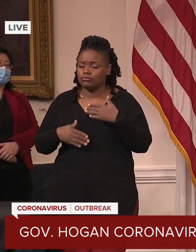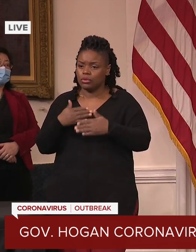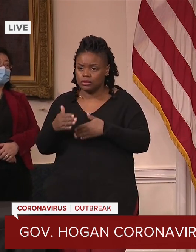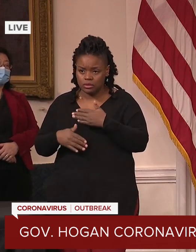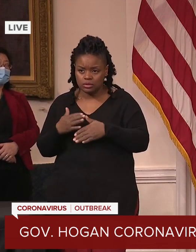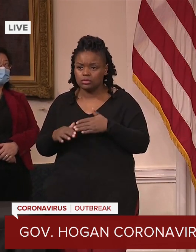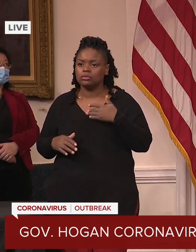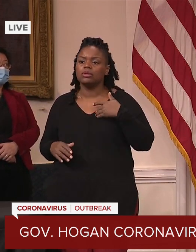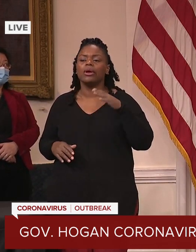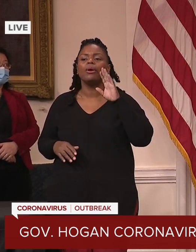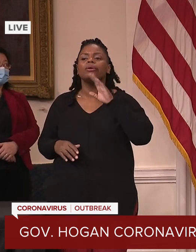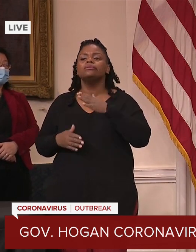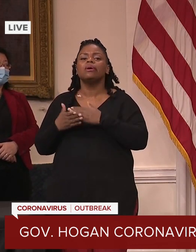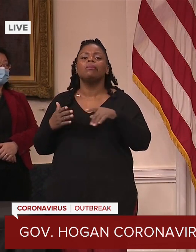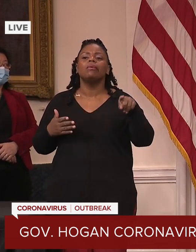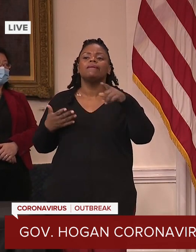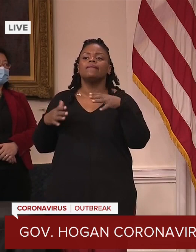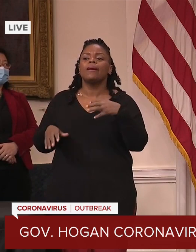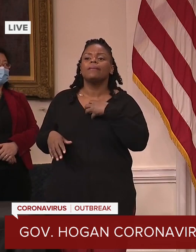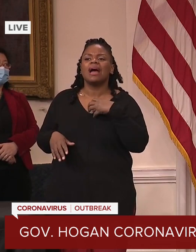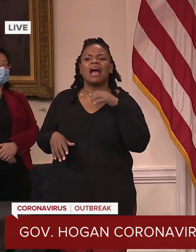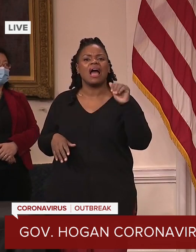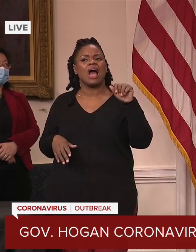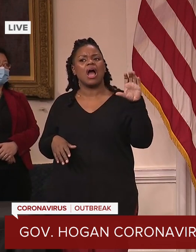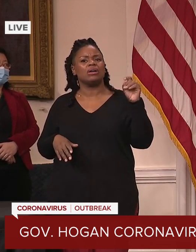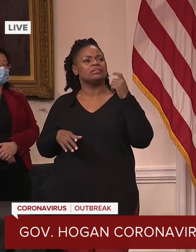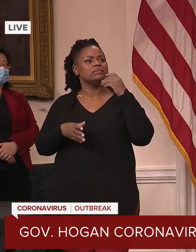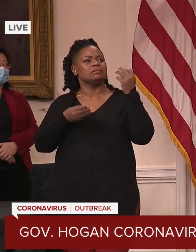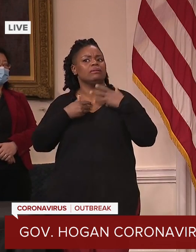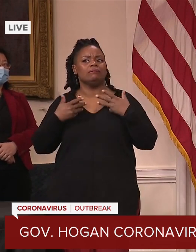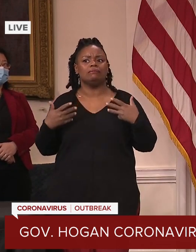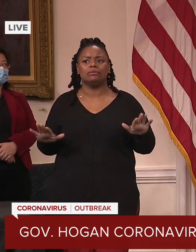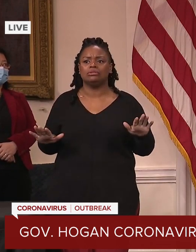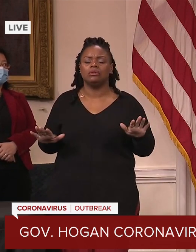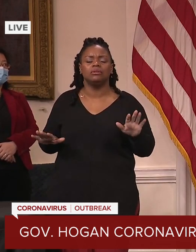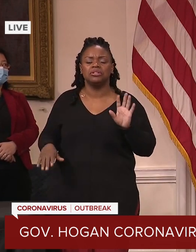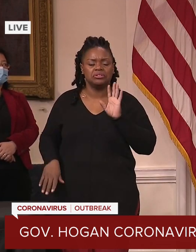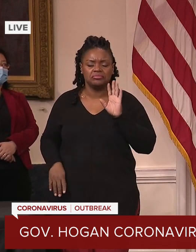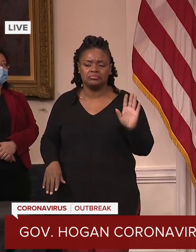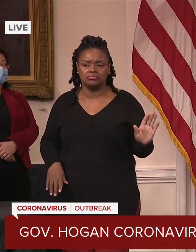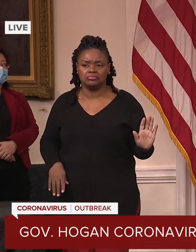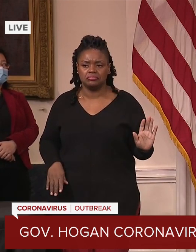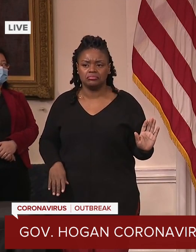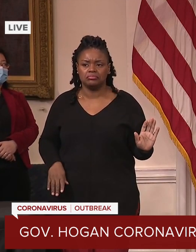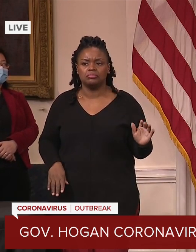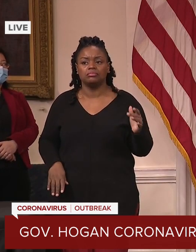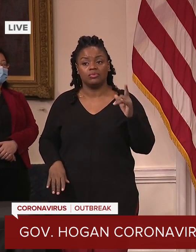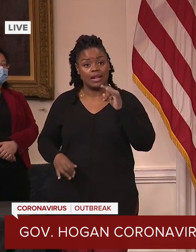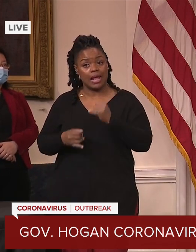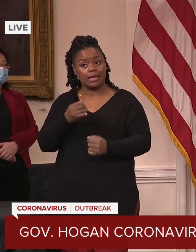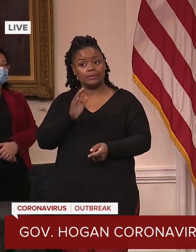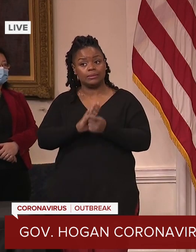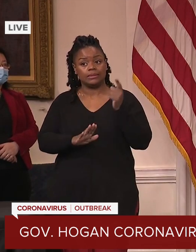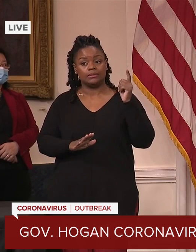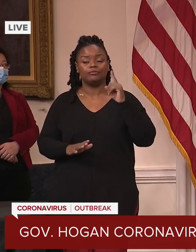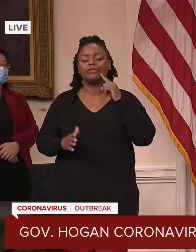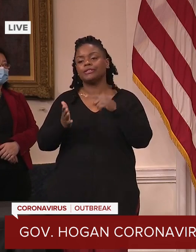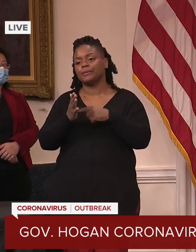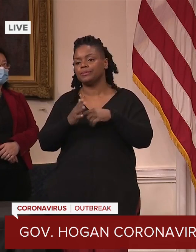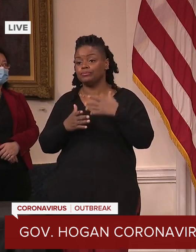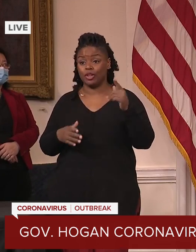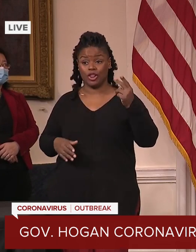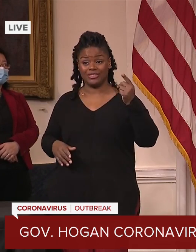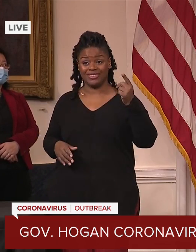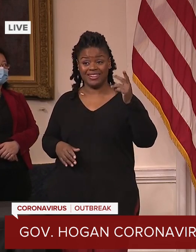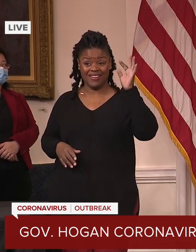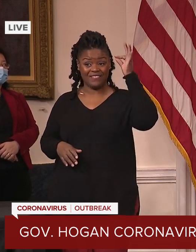you know, Anne Arundel County's complaining that we just found out about them. Well, that is the way it's going to happen. That's, you know, they tell us like on Thursday, this